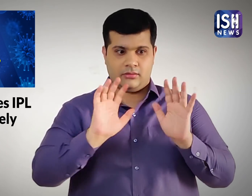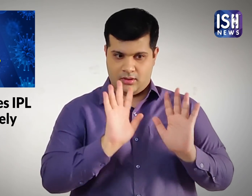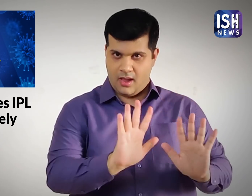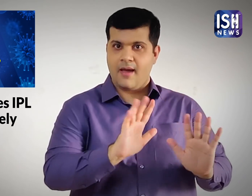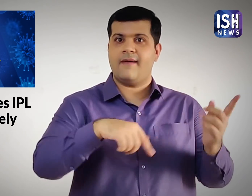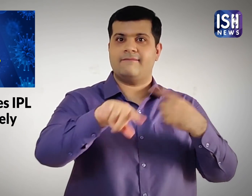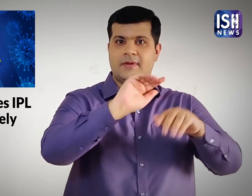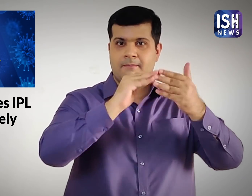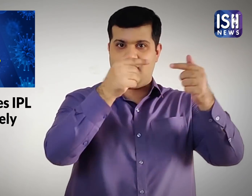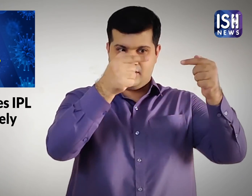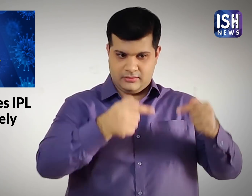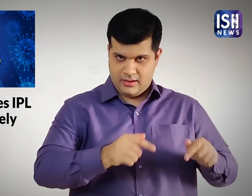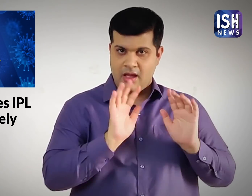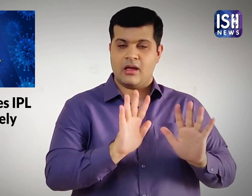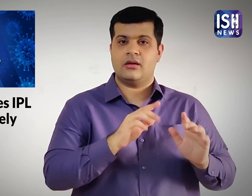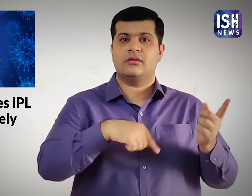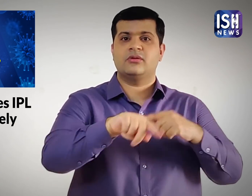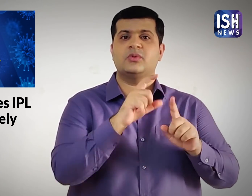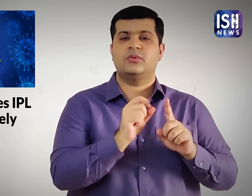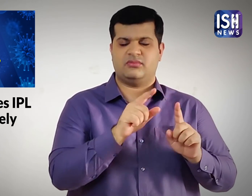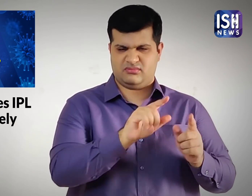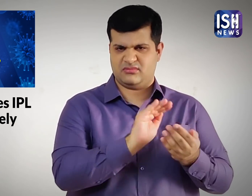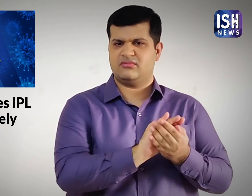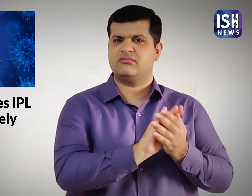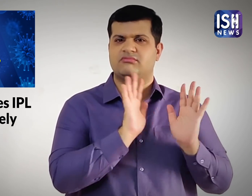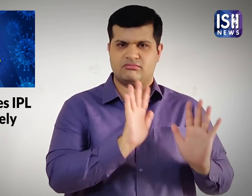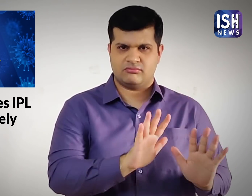There is no clarity over when the remaining matches will be played.